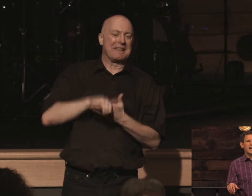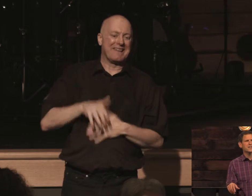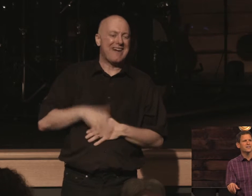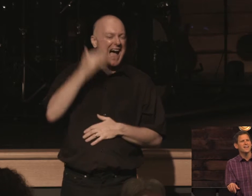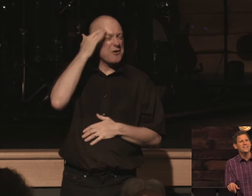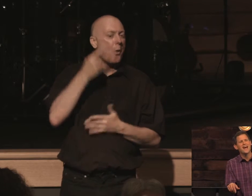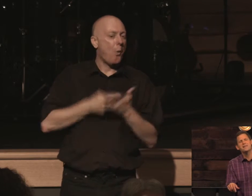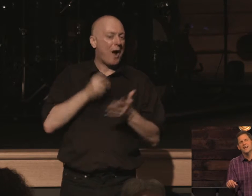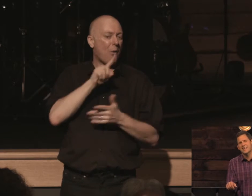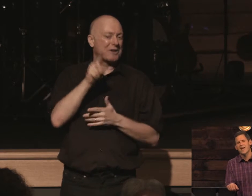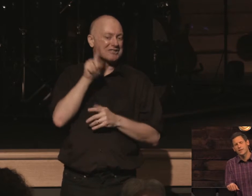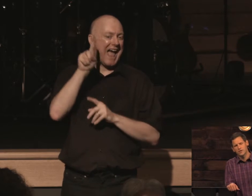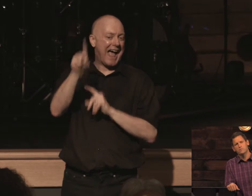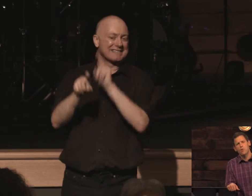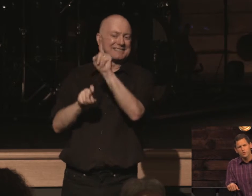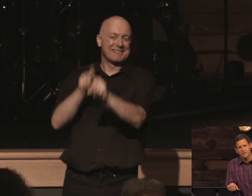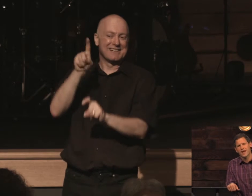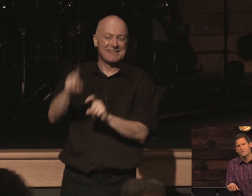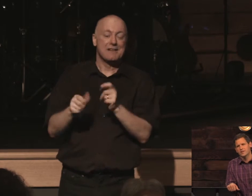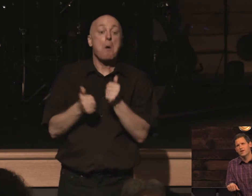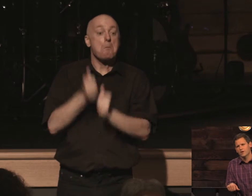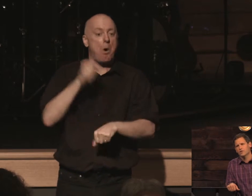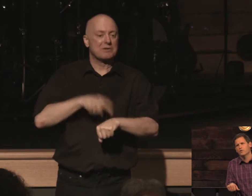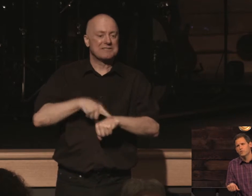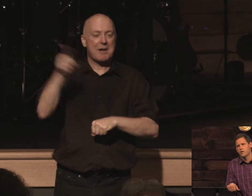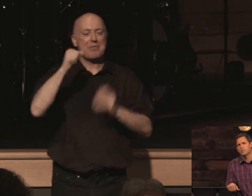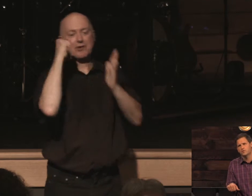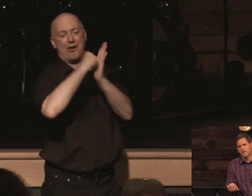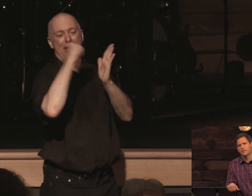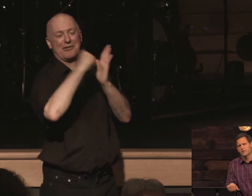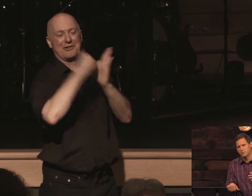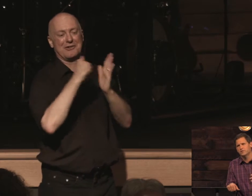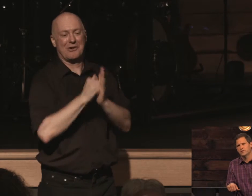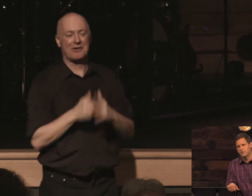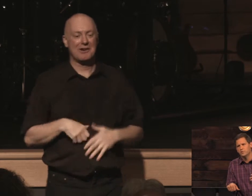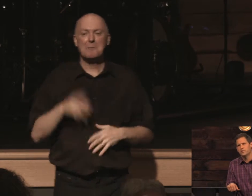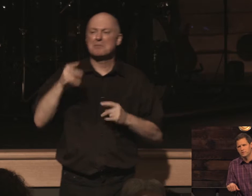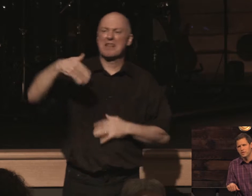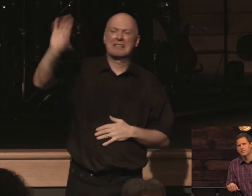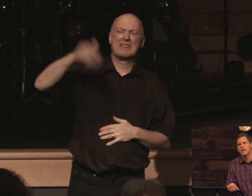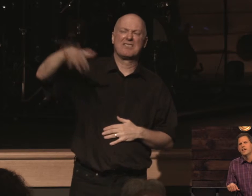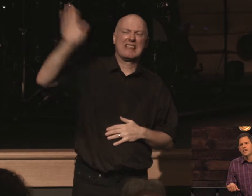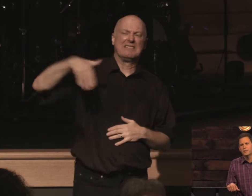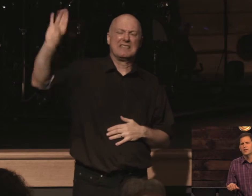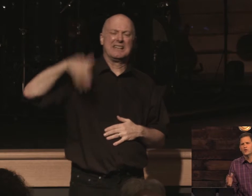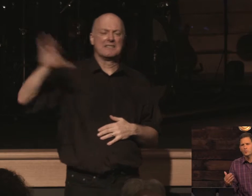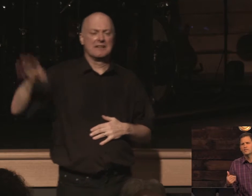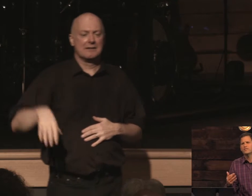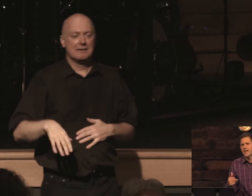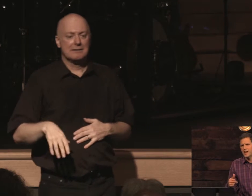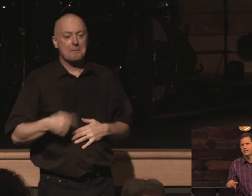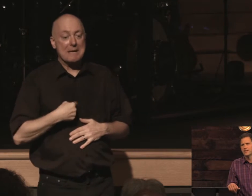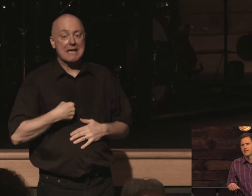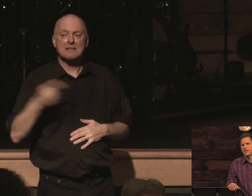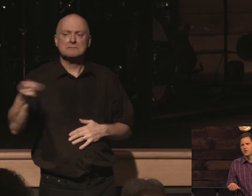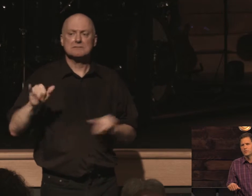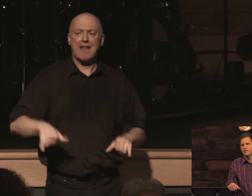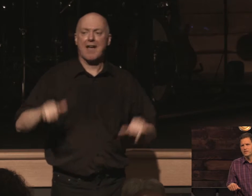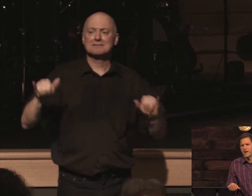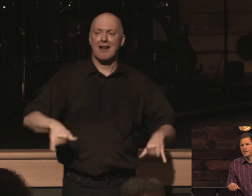ask and i i i bet you most times they knock on the door the people are just saying can you please leave can you please leave and i'm like can you please stay can you please stay